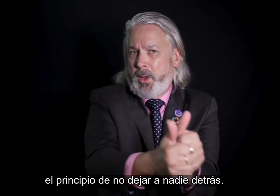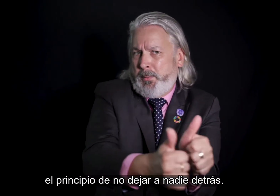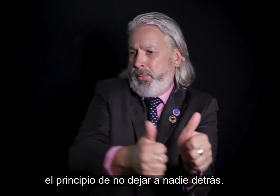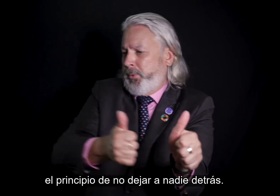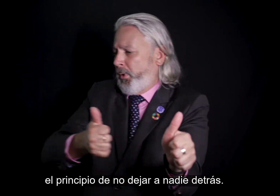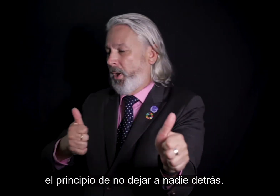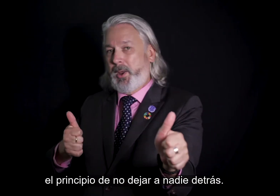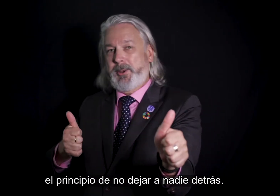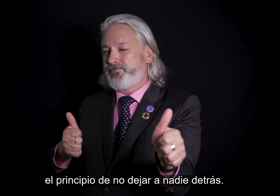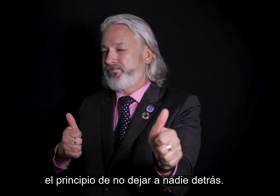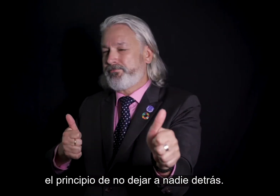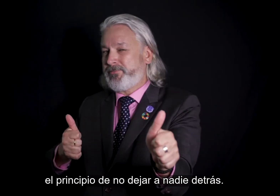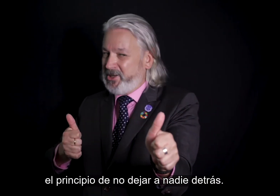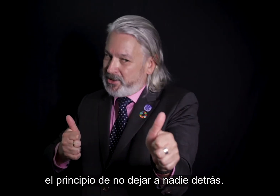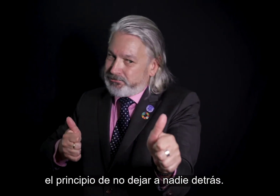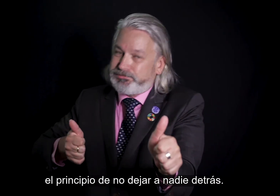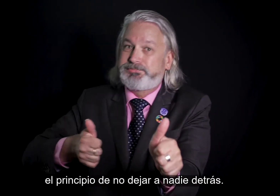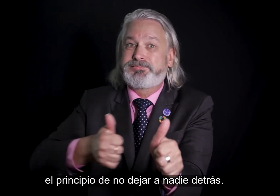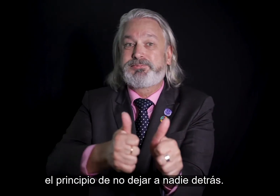left behind.